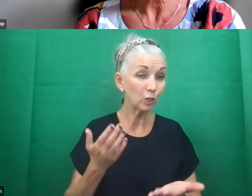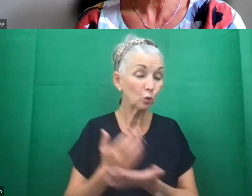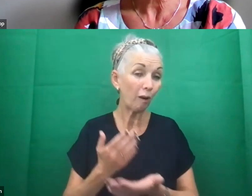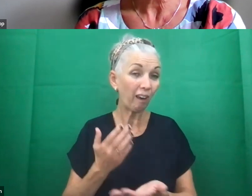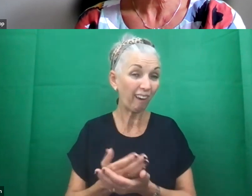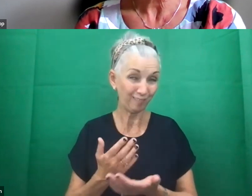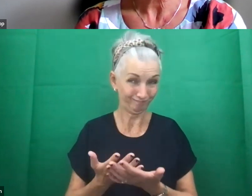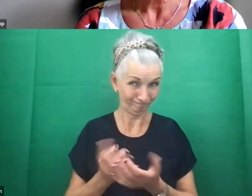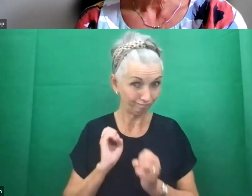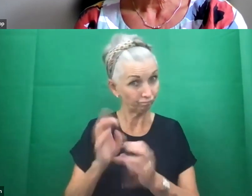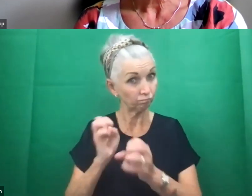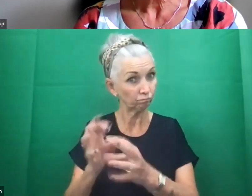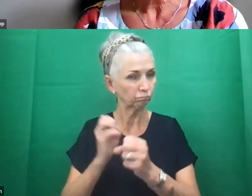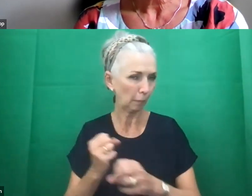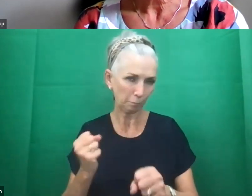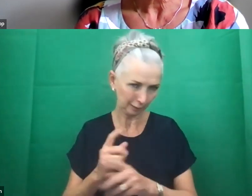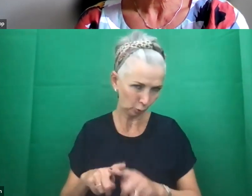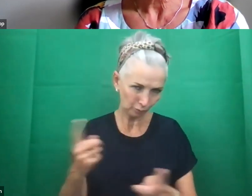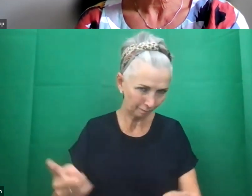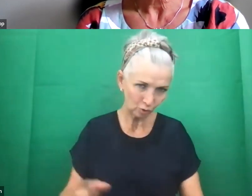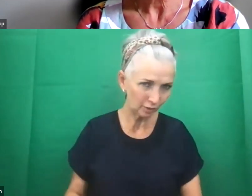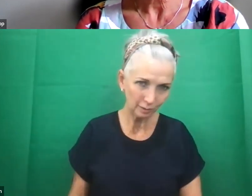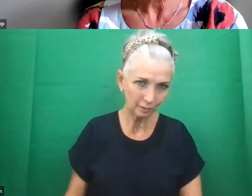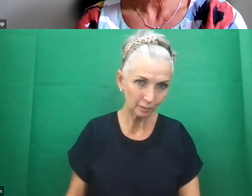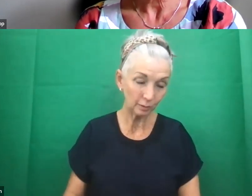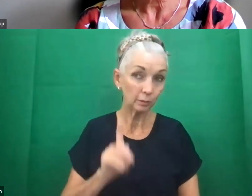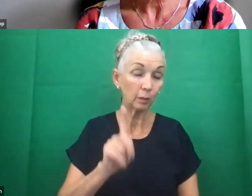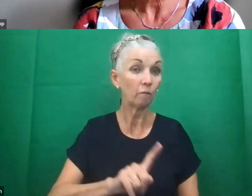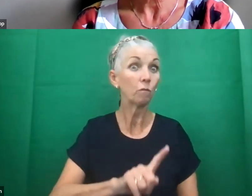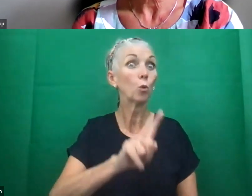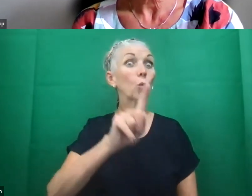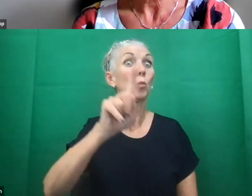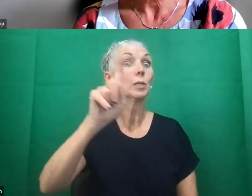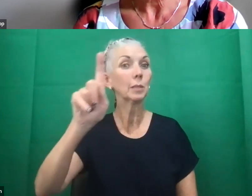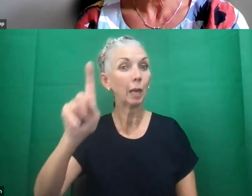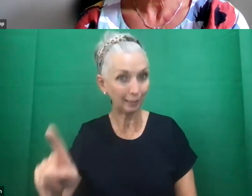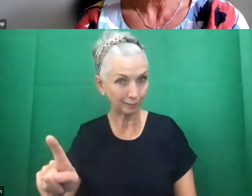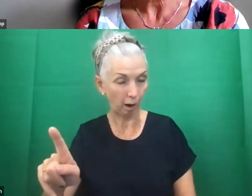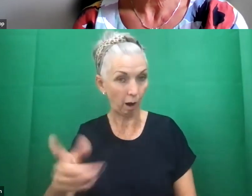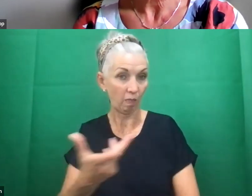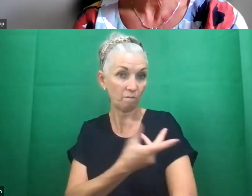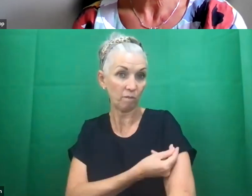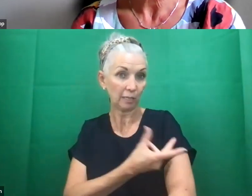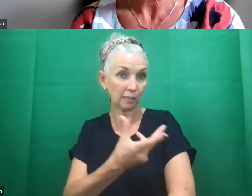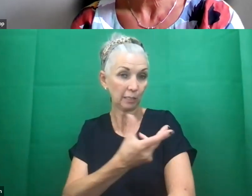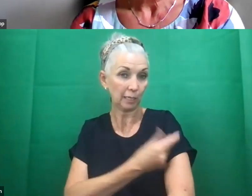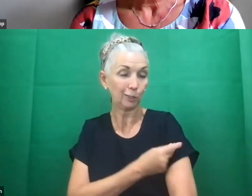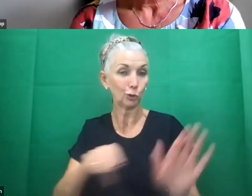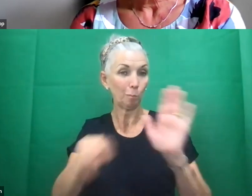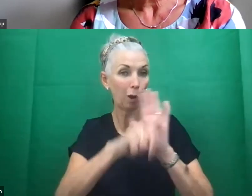make much difference. Now, in actual fact, a few weeks later, the policy on vaccination was changed. So, I